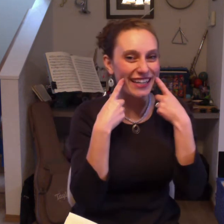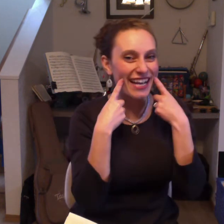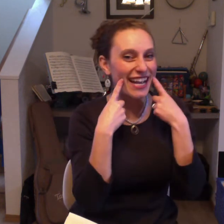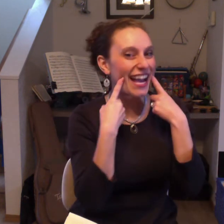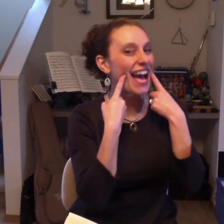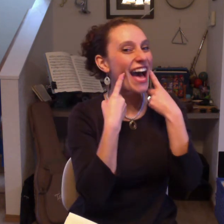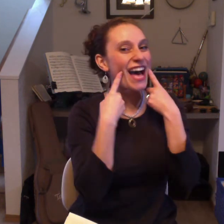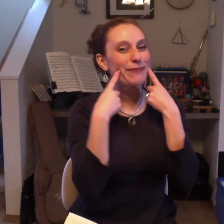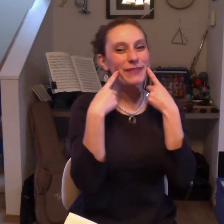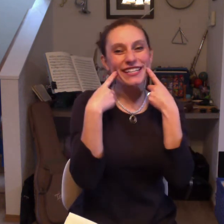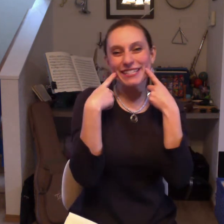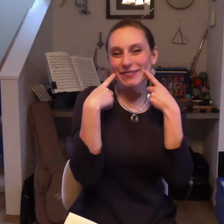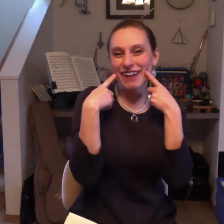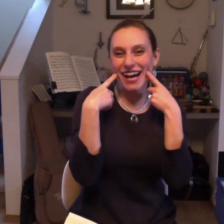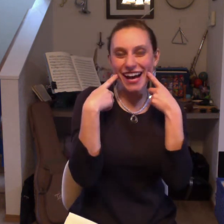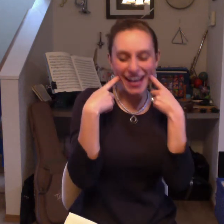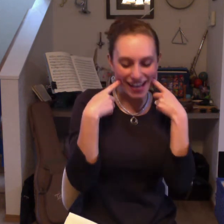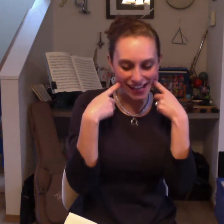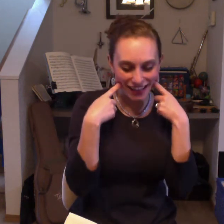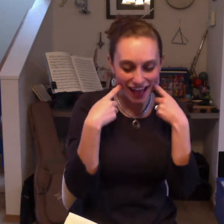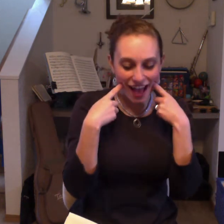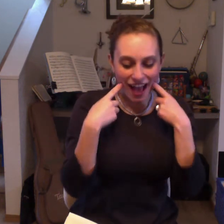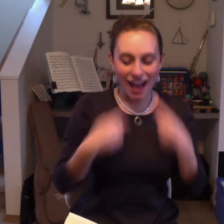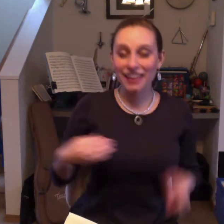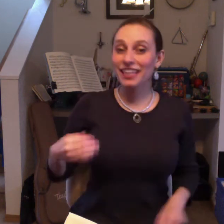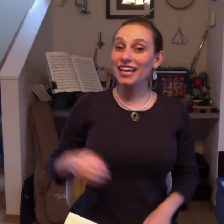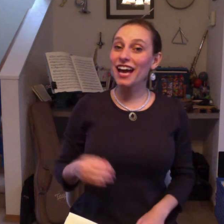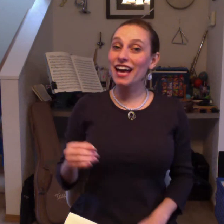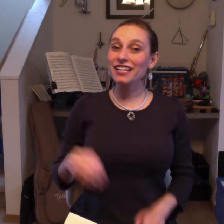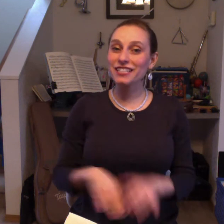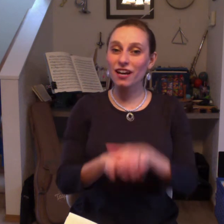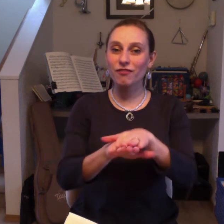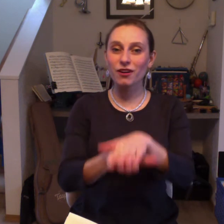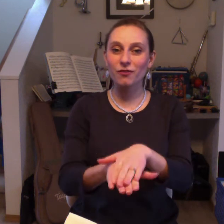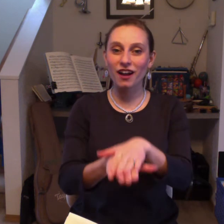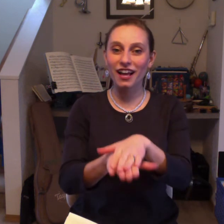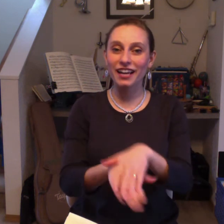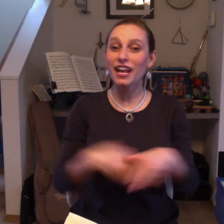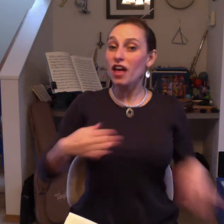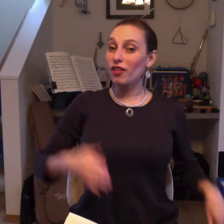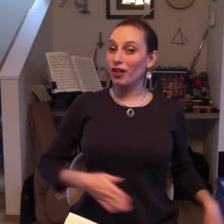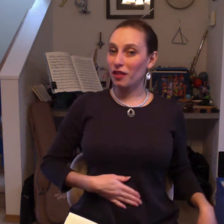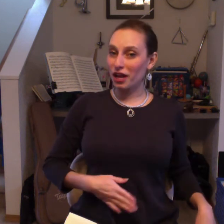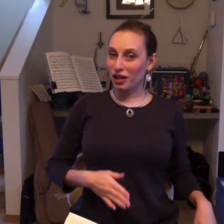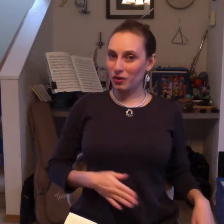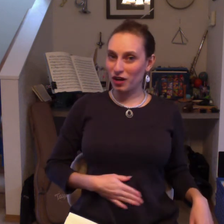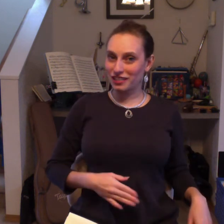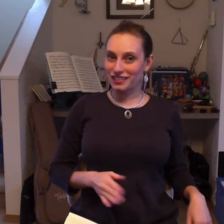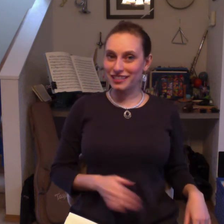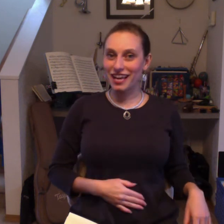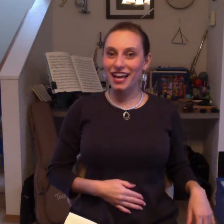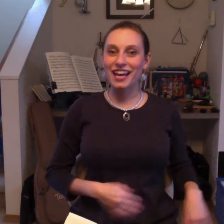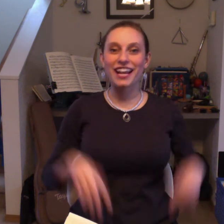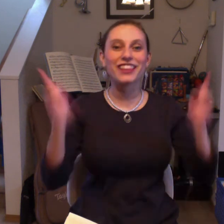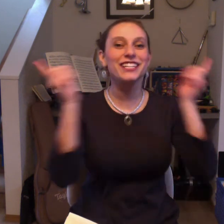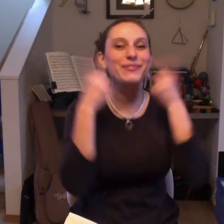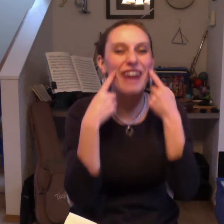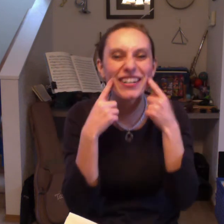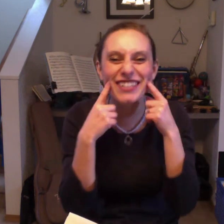a happy smile. At the end of the ride, the lady was inside and the smile was